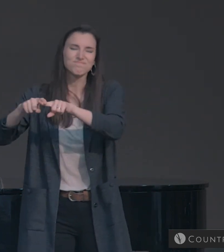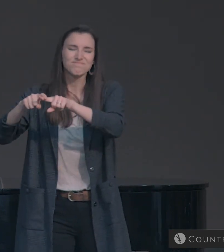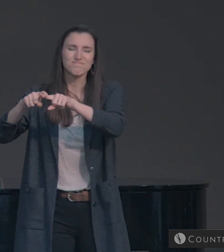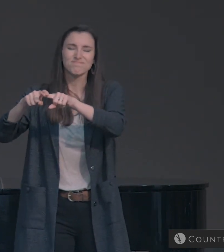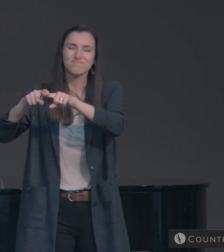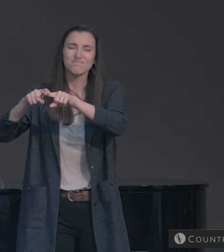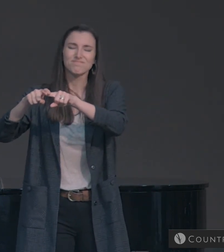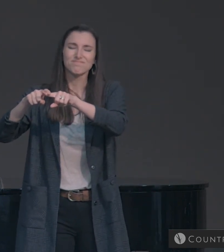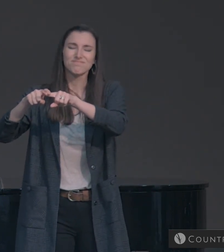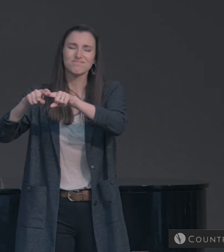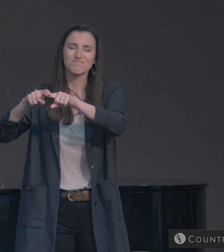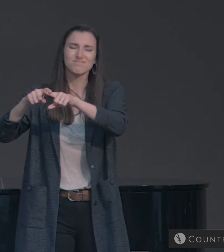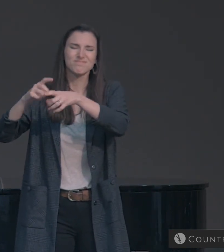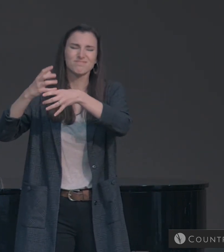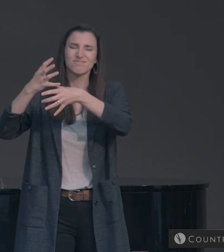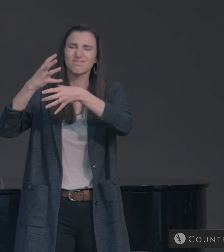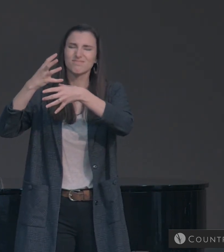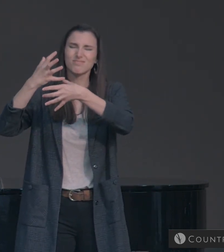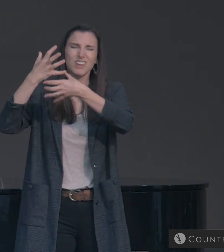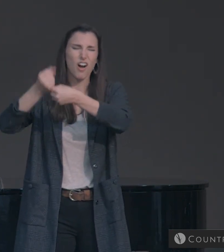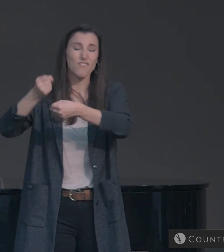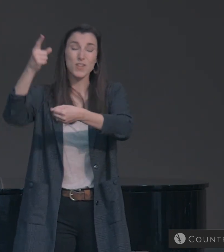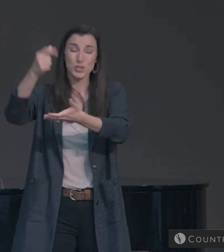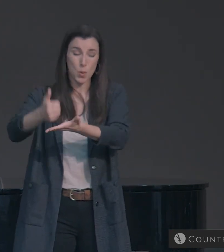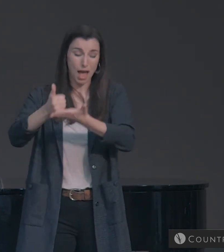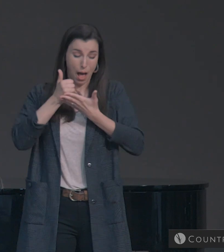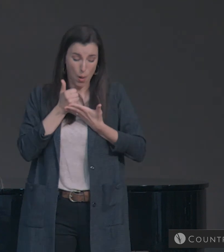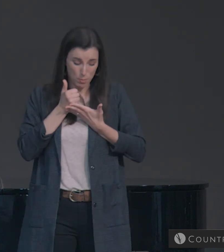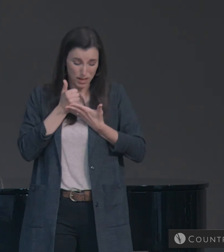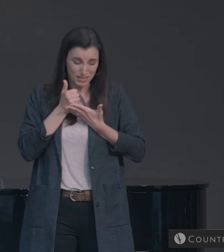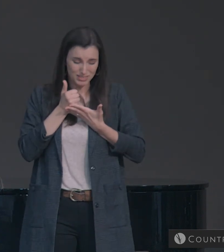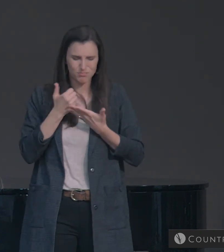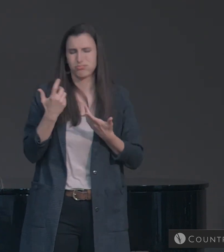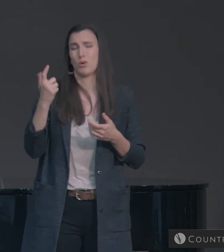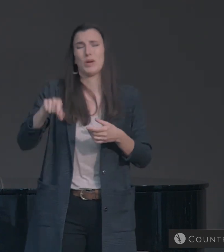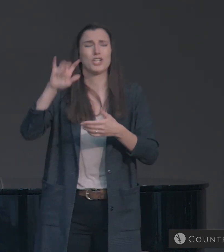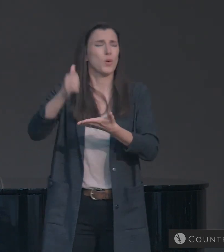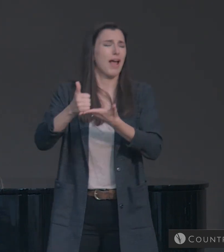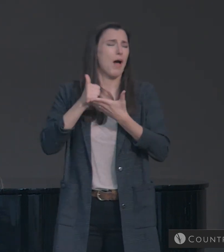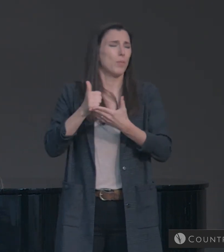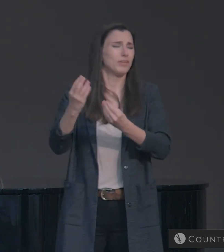Confidence that you help us because we need your help to have the confidence.